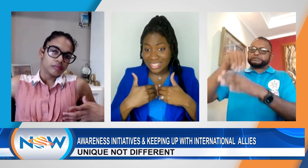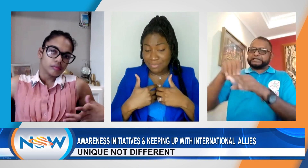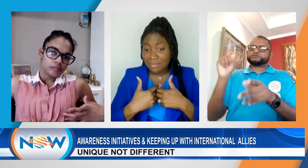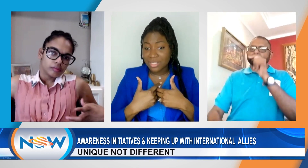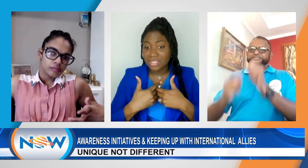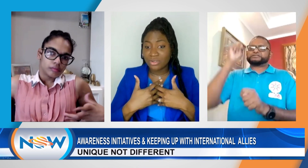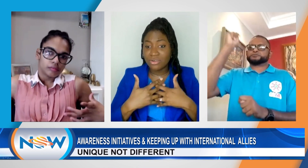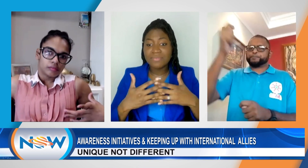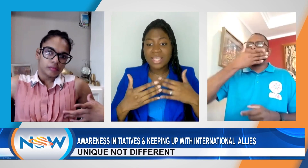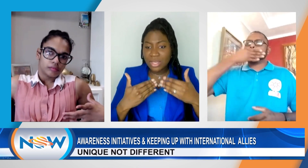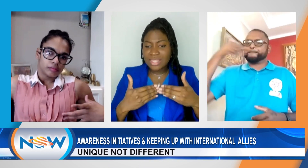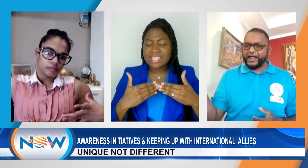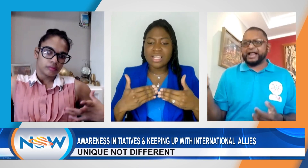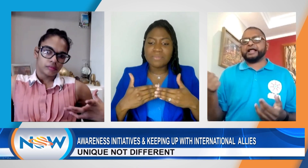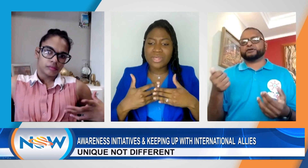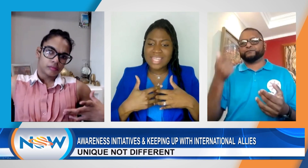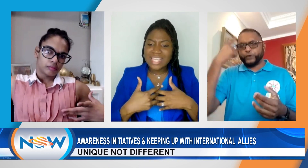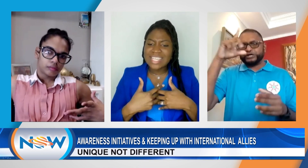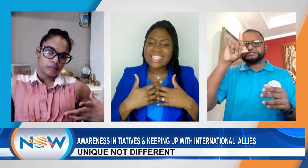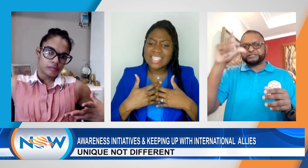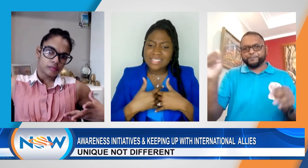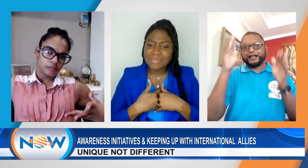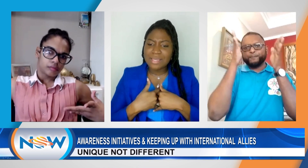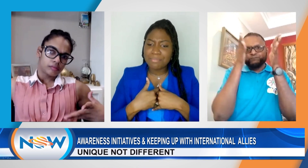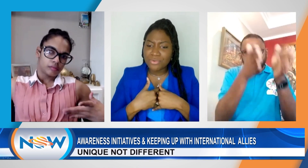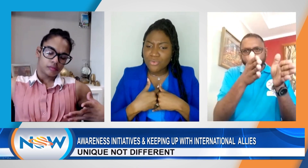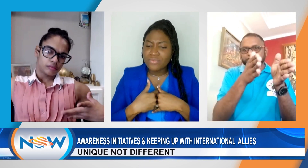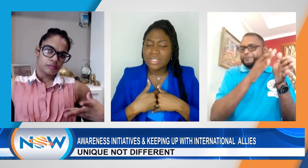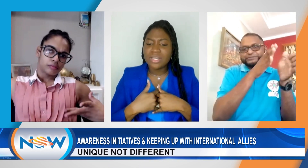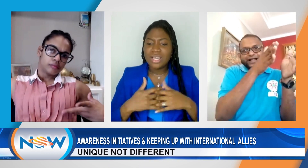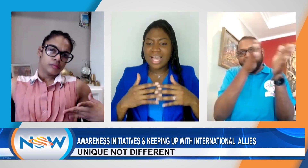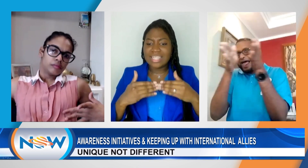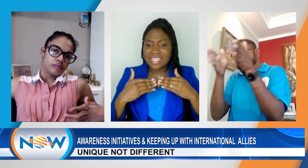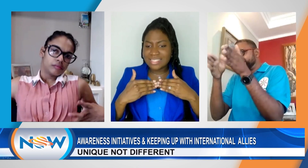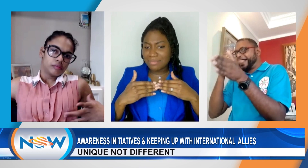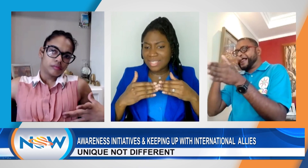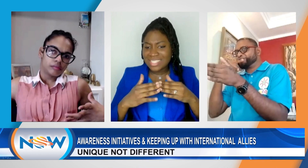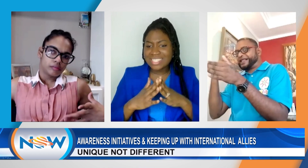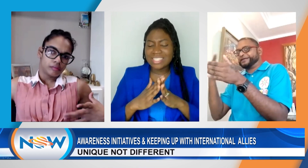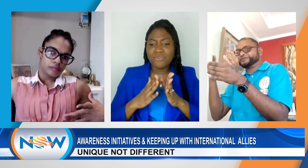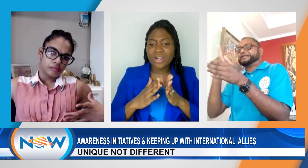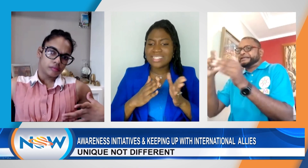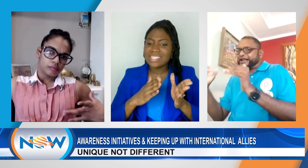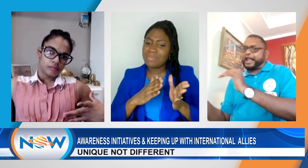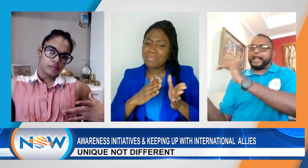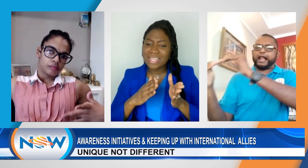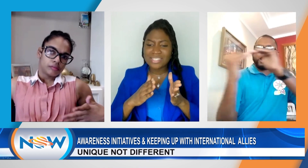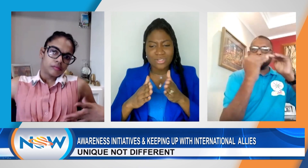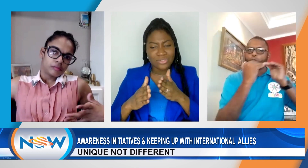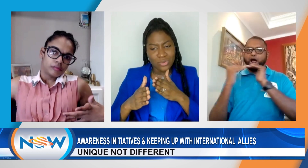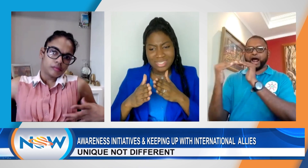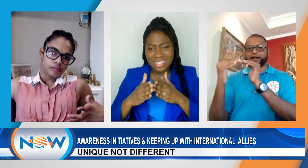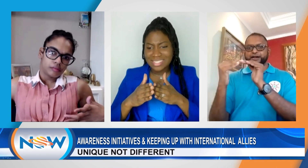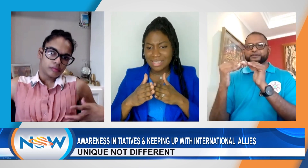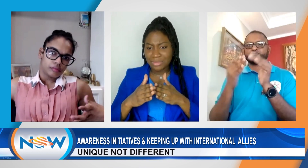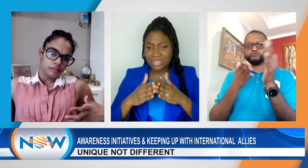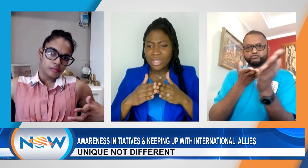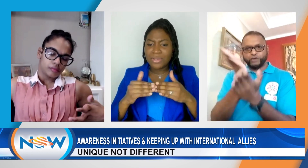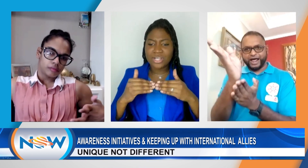speak, but you know, there's a lot more things that need to be improved. And the disability, the focus needs to be placed on those disabled, because